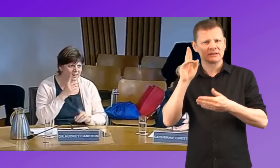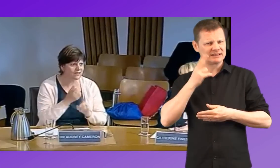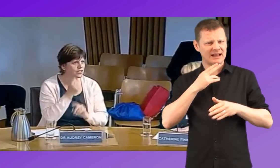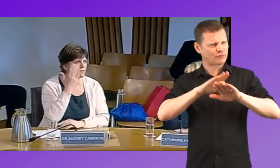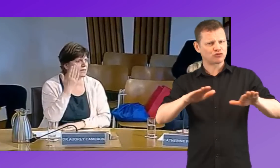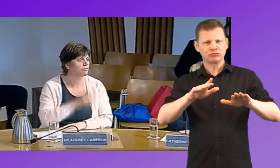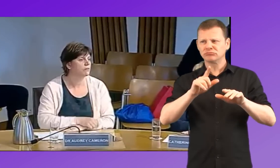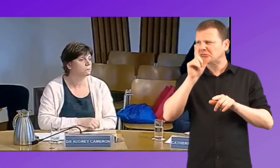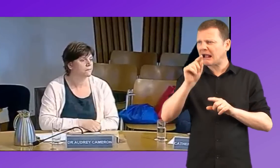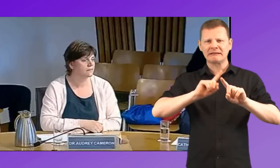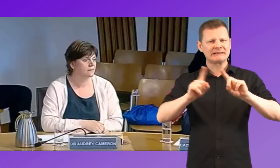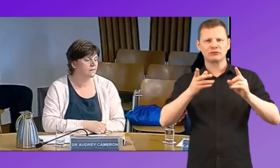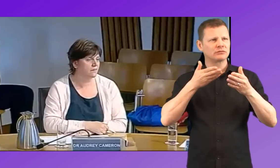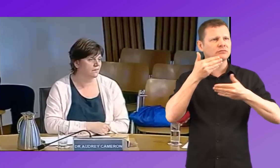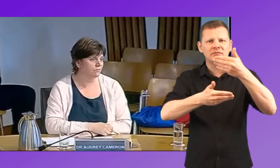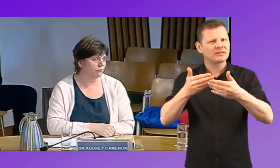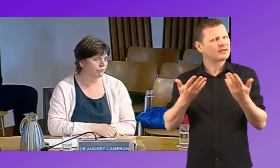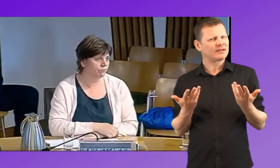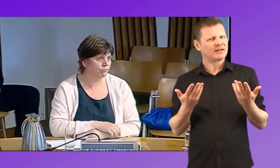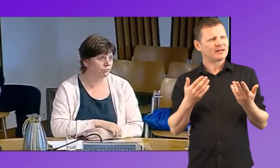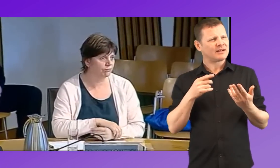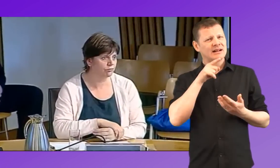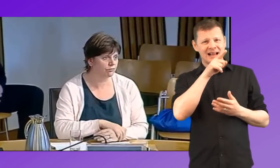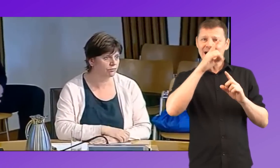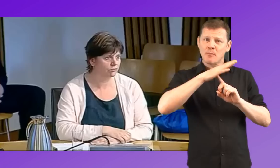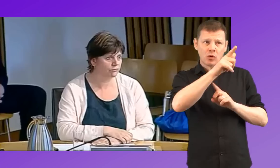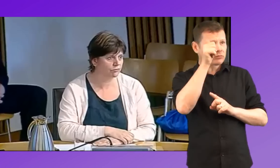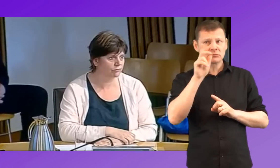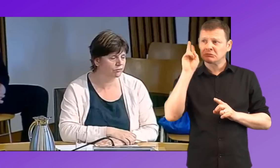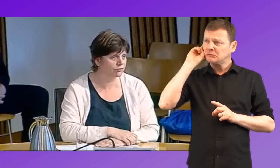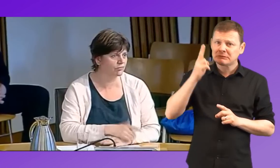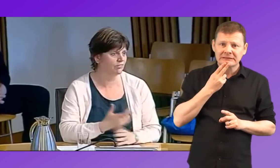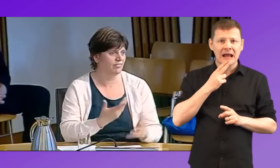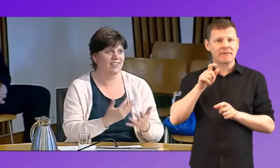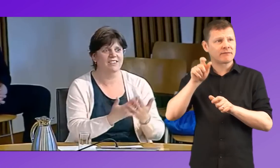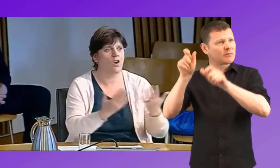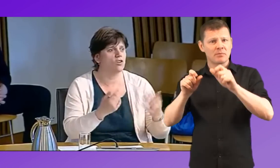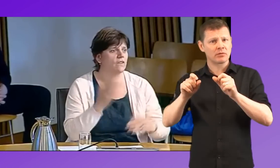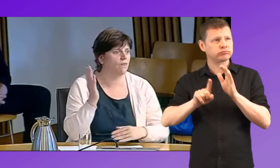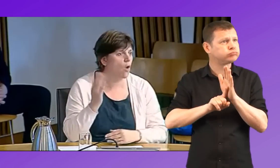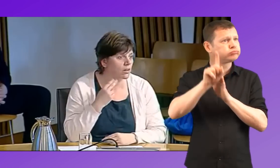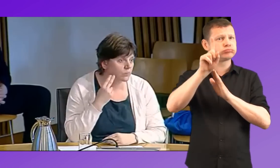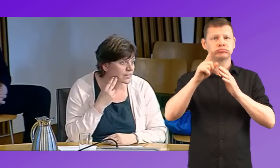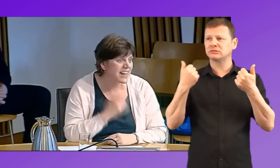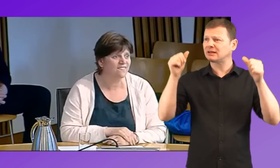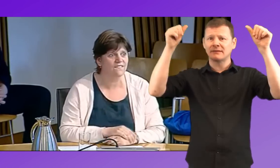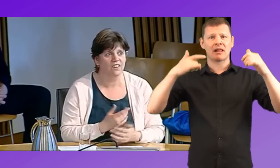can undertake. And, and to know that, that deaf people do regularly strive for and achieve their dreams